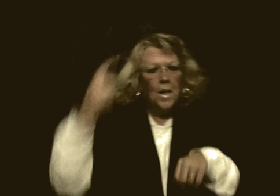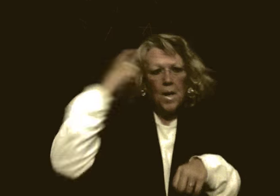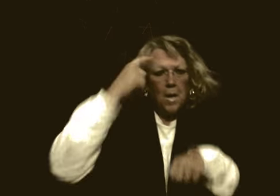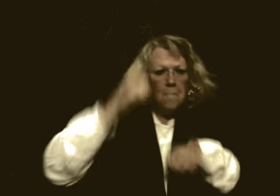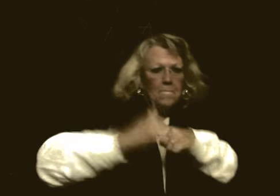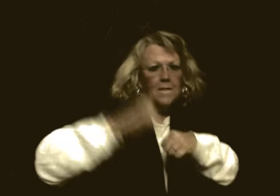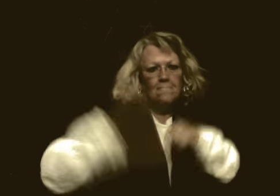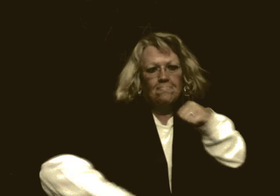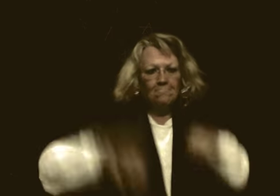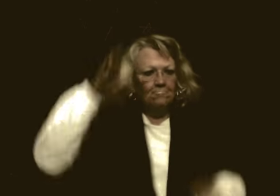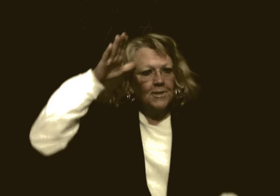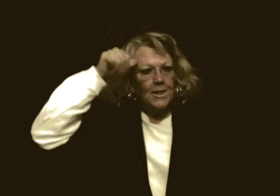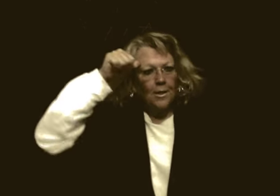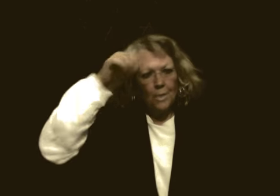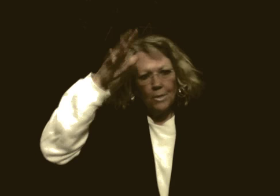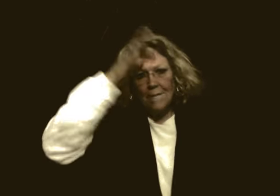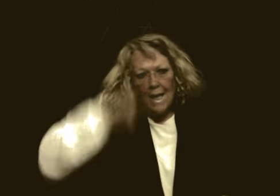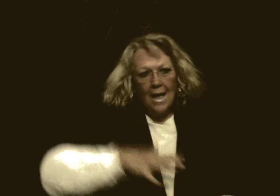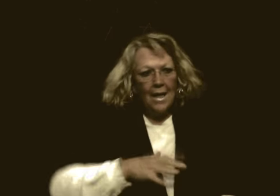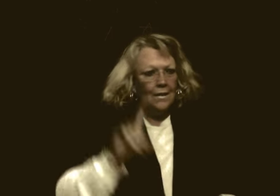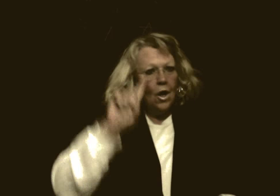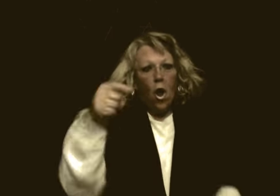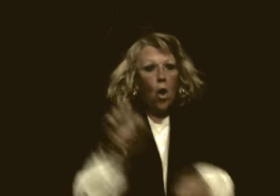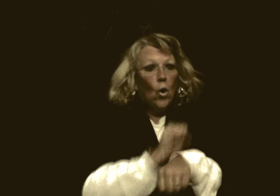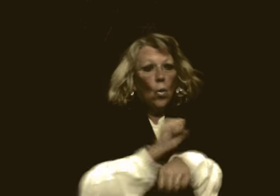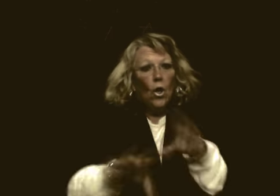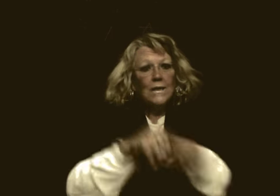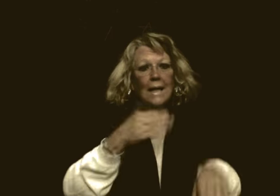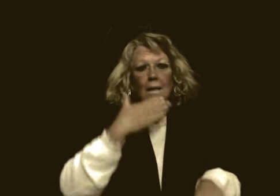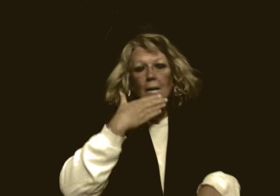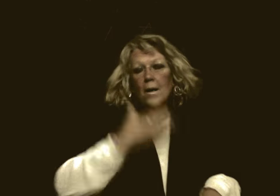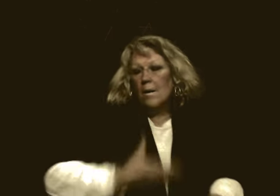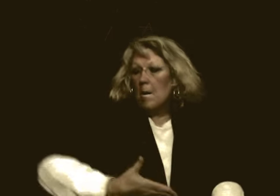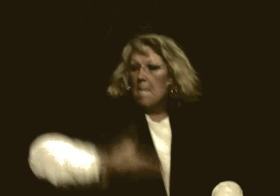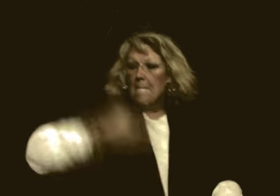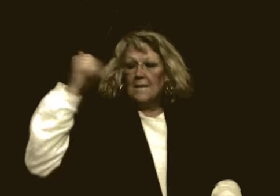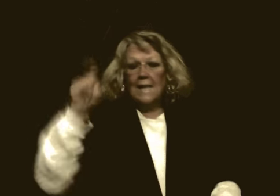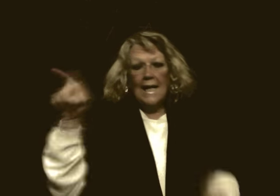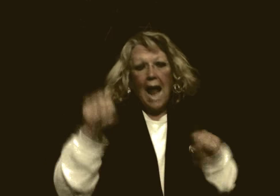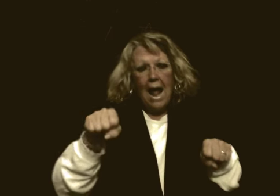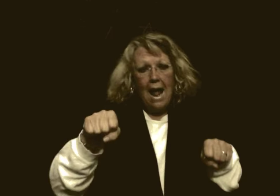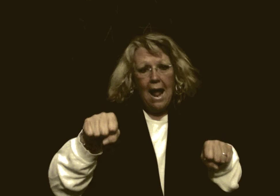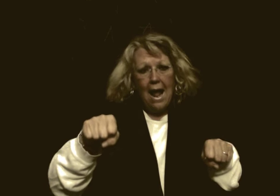My head starts coming in, and what's it like, first it can